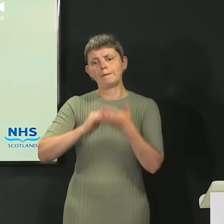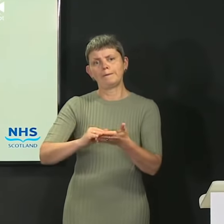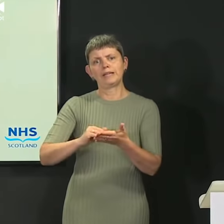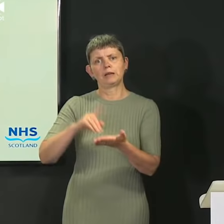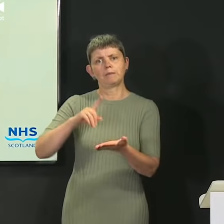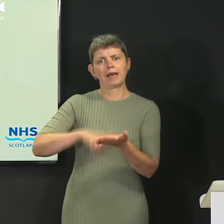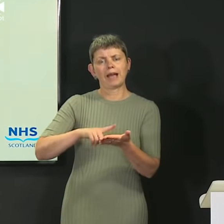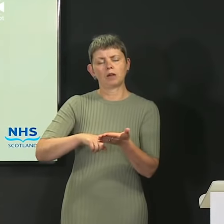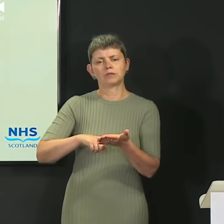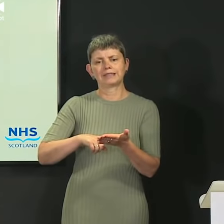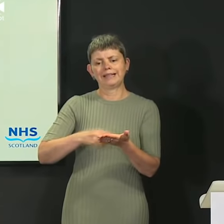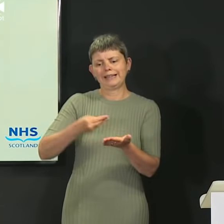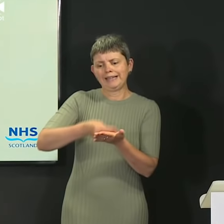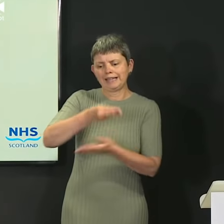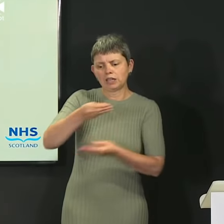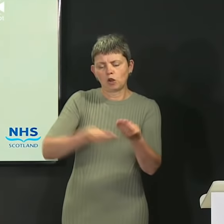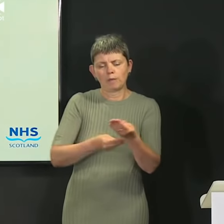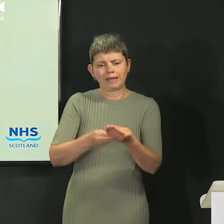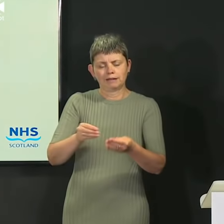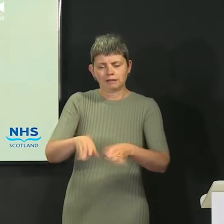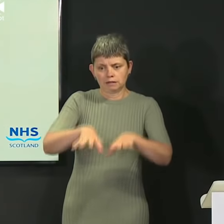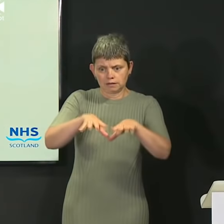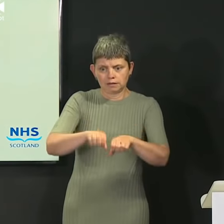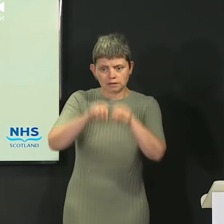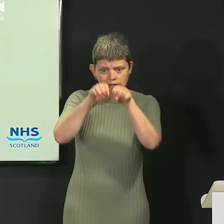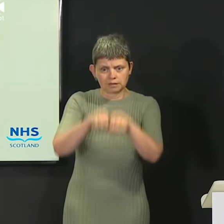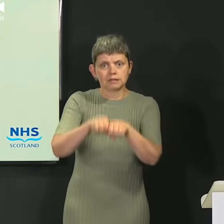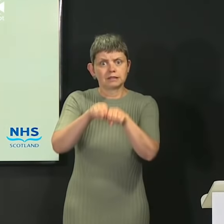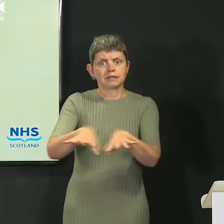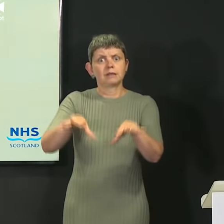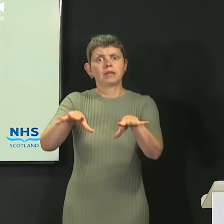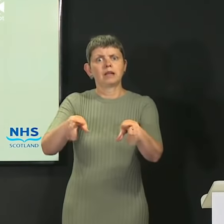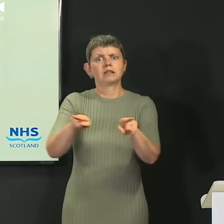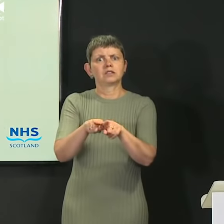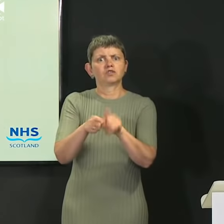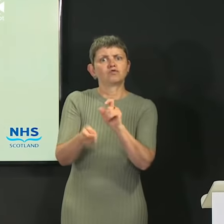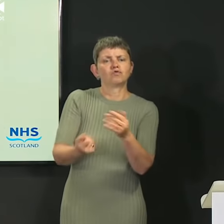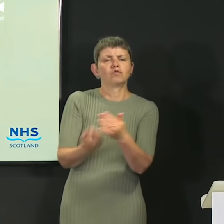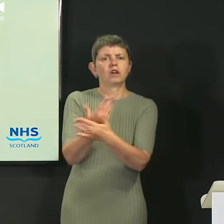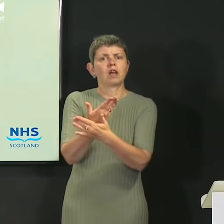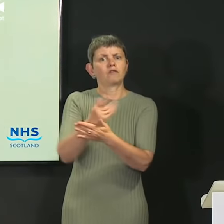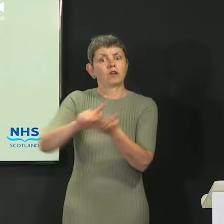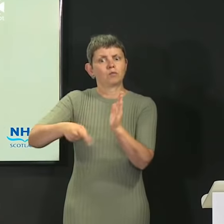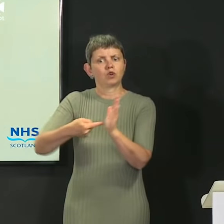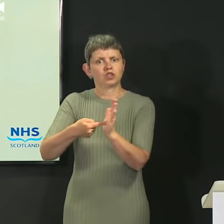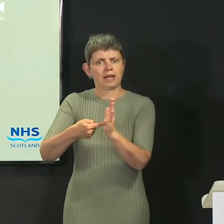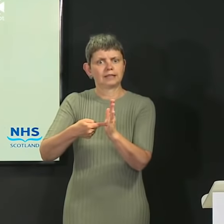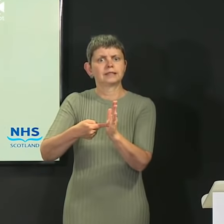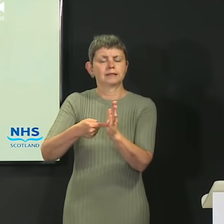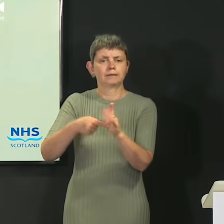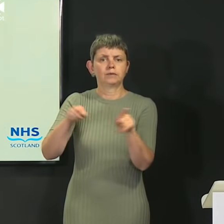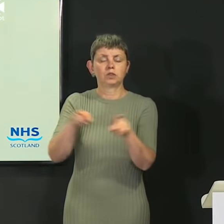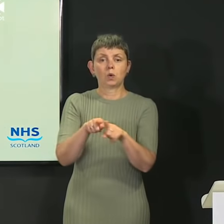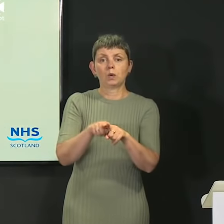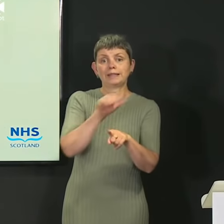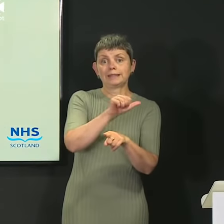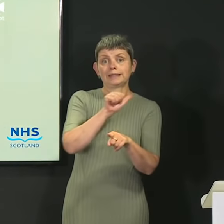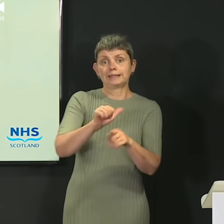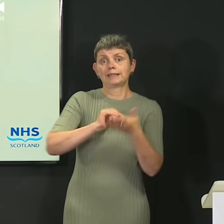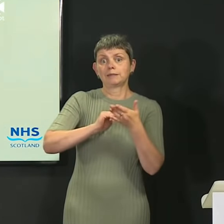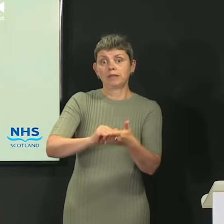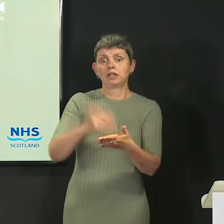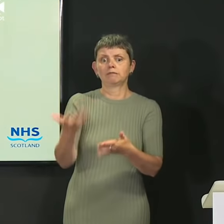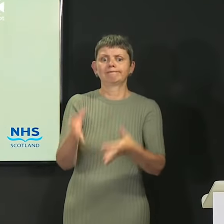recovery stimulus package, of which £66 million has been allocated to the green recovery. This